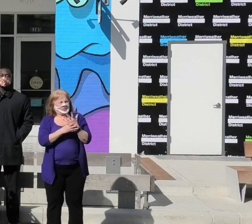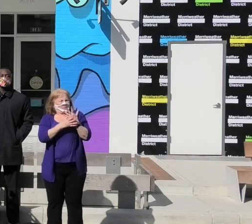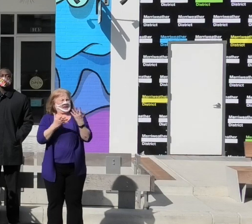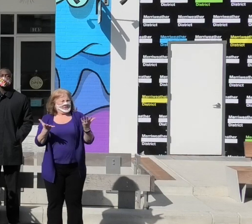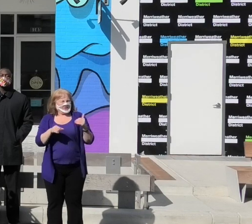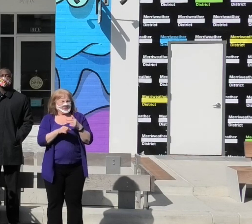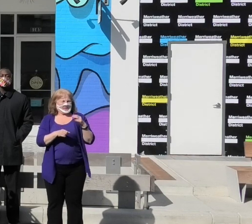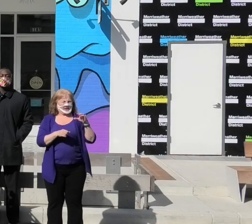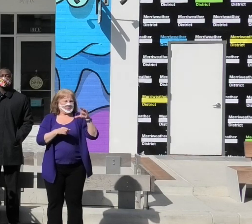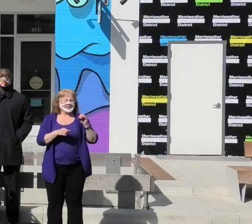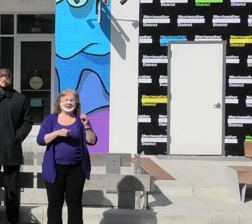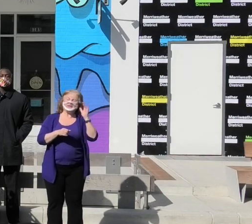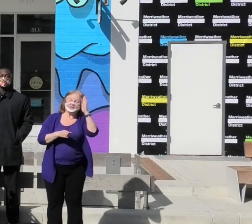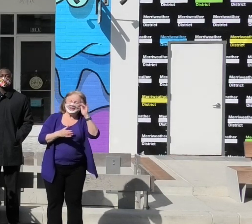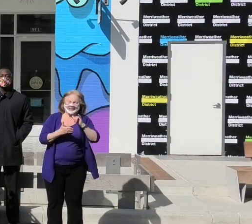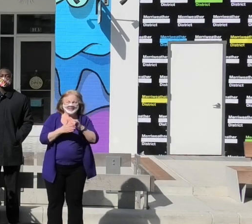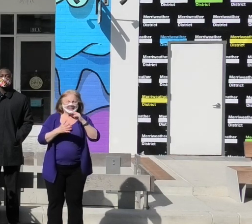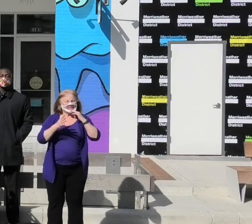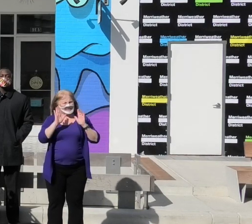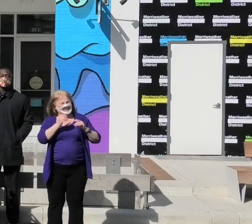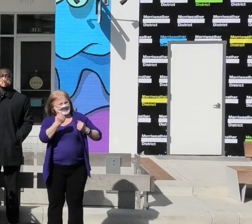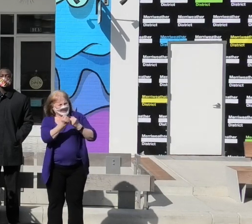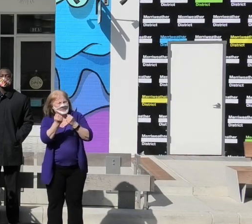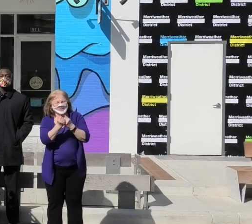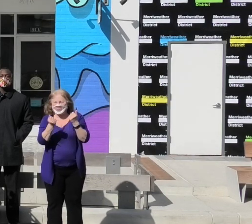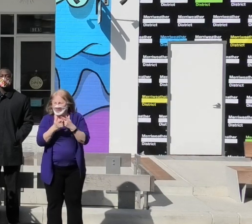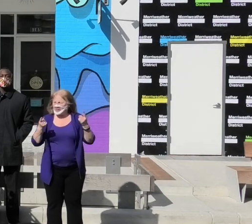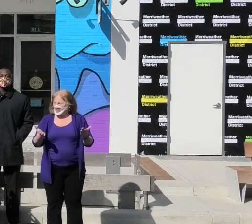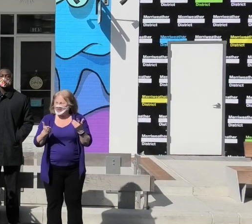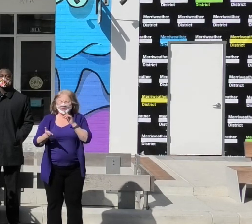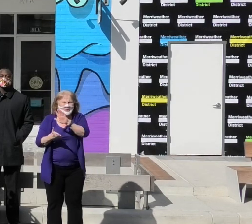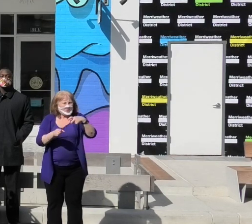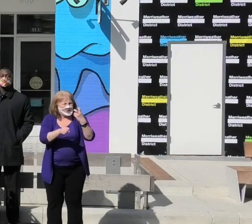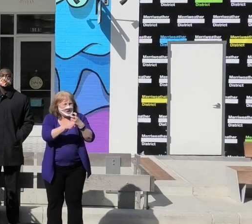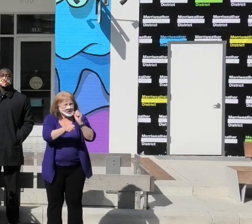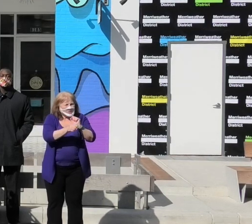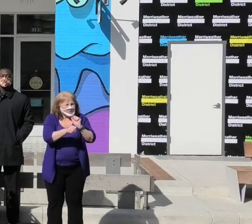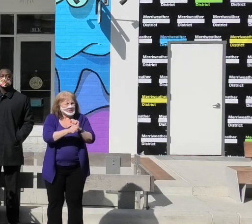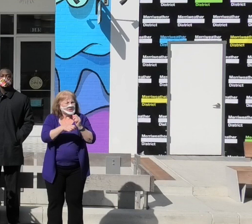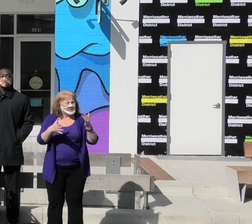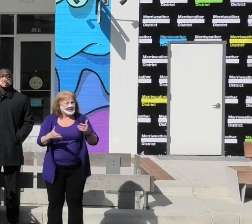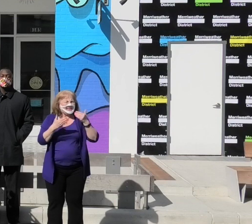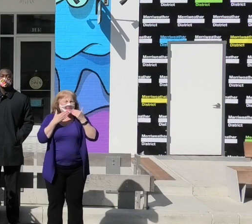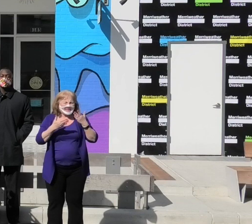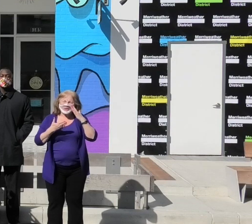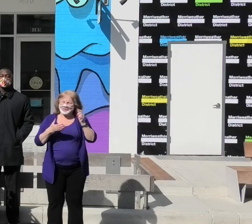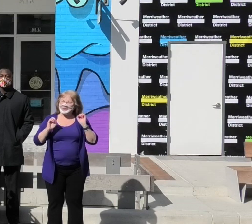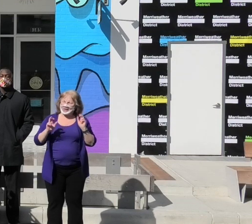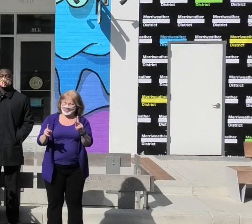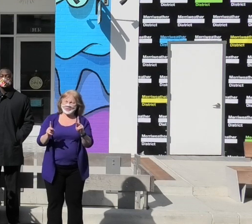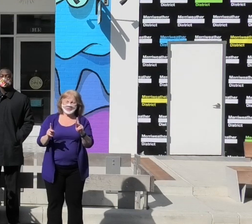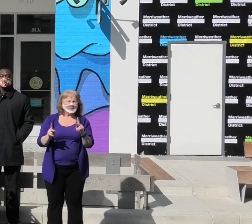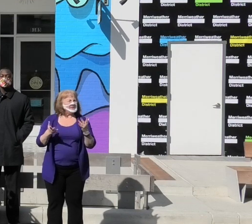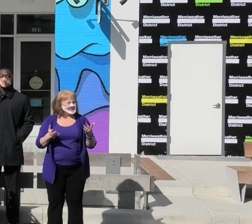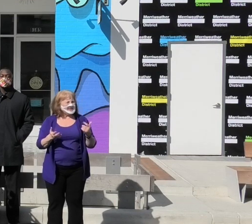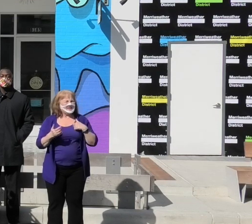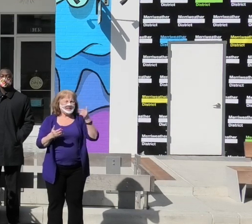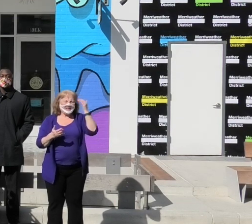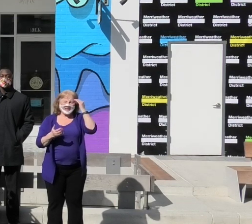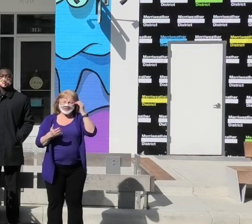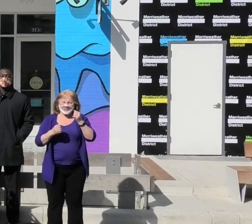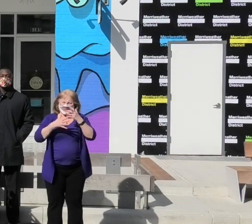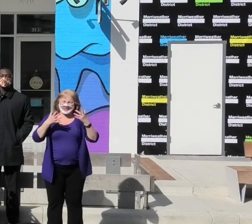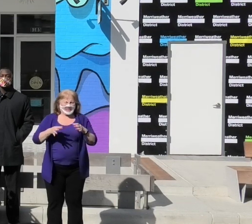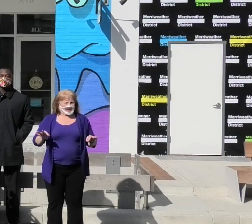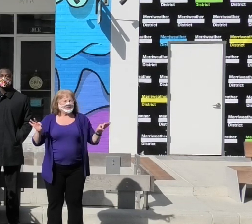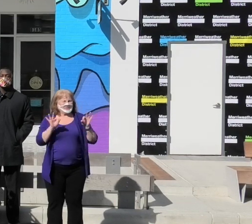in the future is really a testament to everybody here for your hard work. And so thank you for the opportunity. I know there's